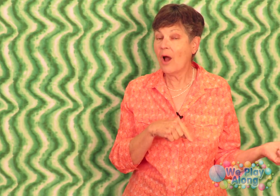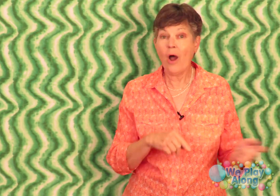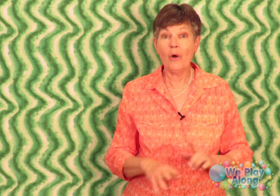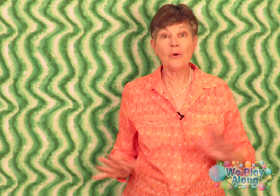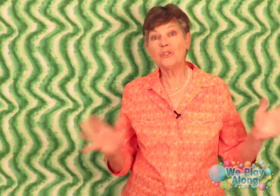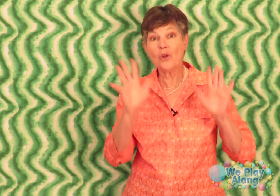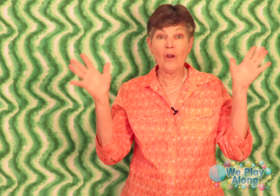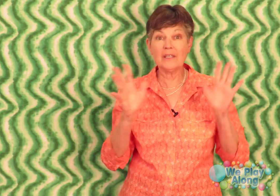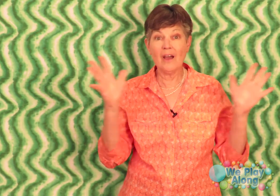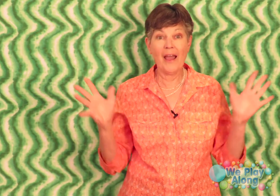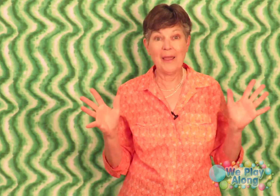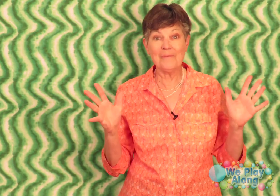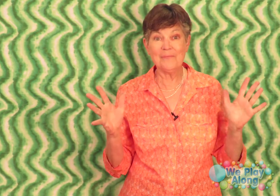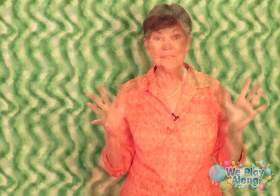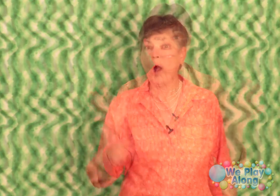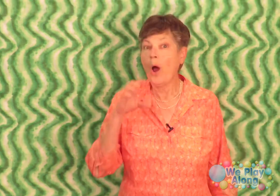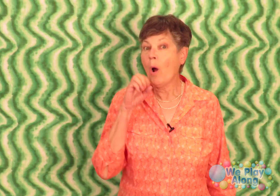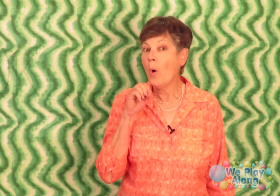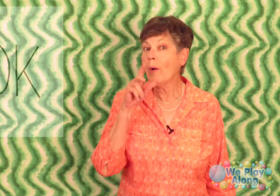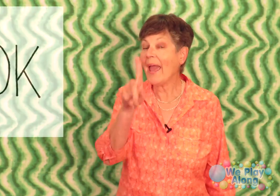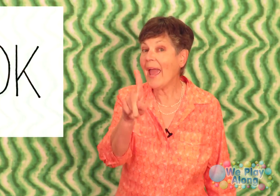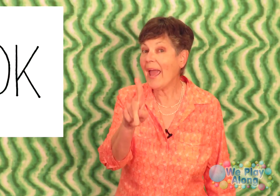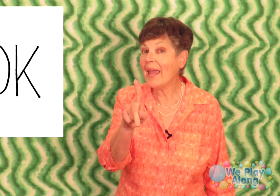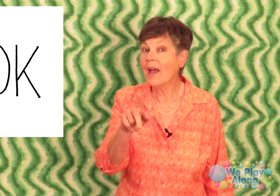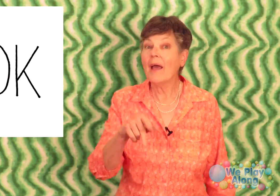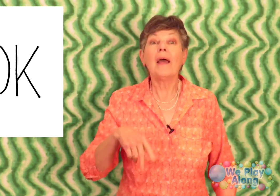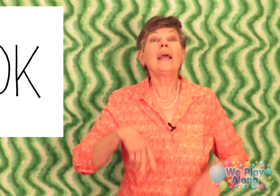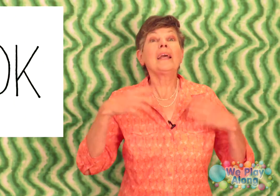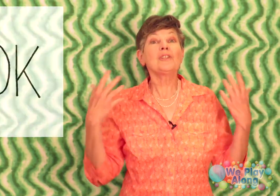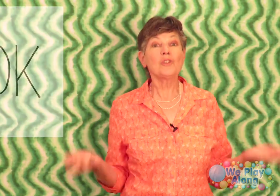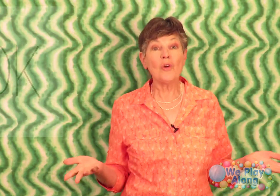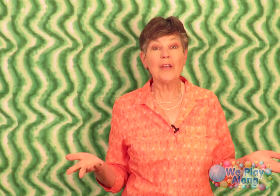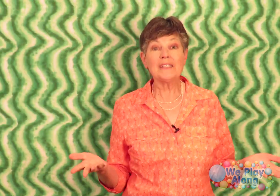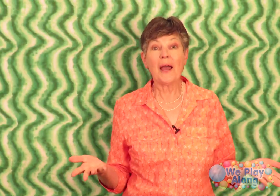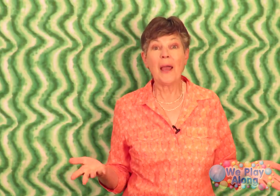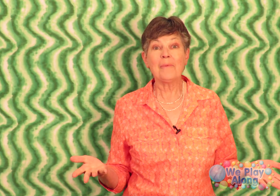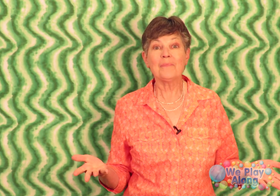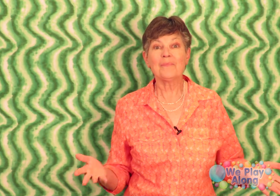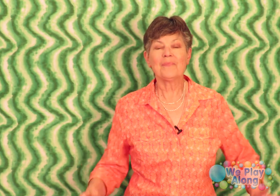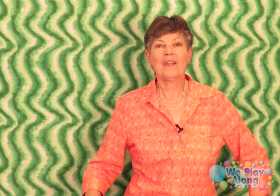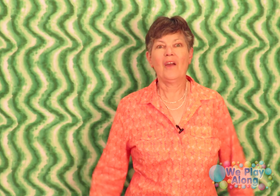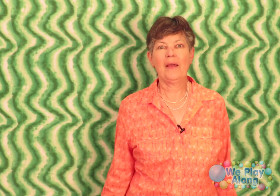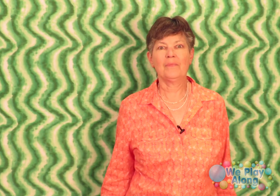almost story time okay it's story time all right